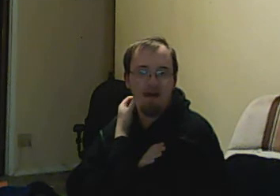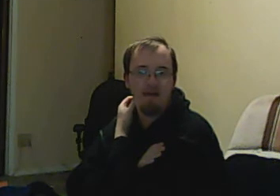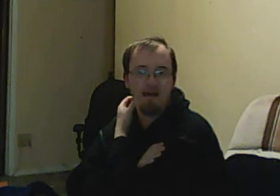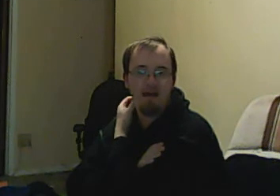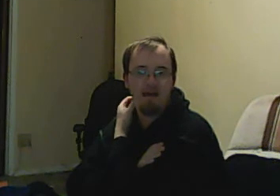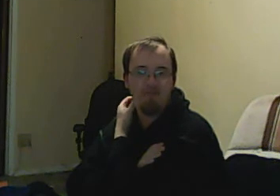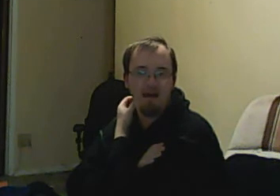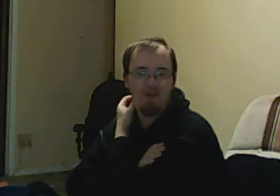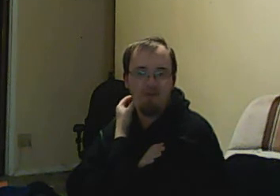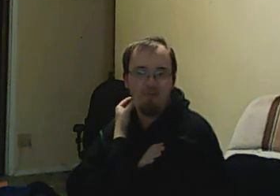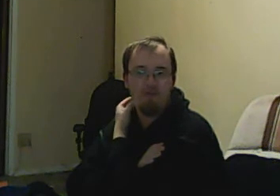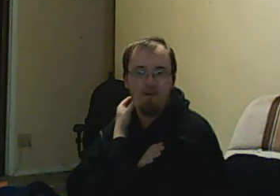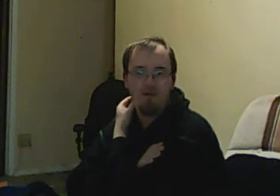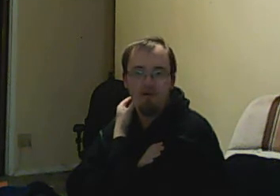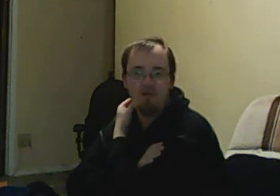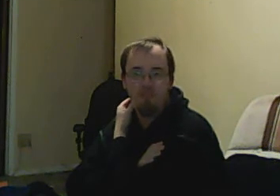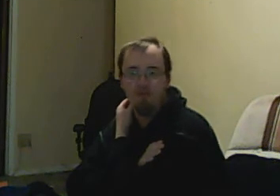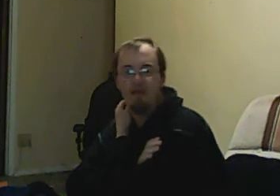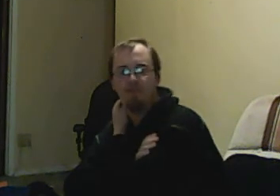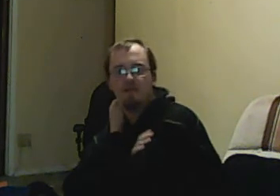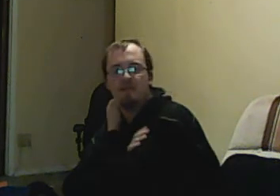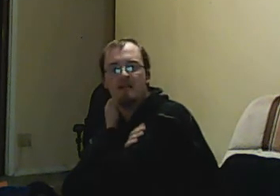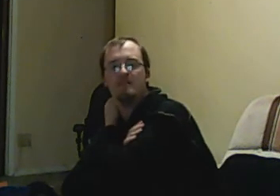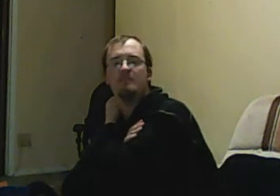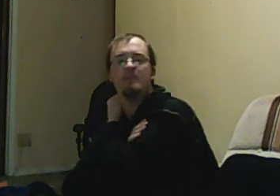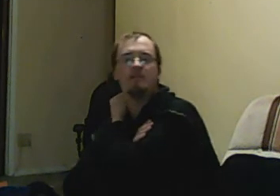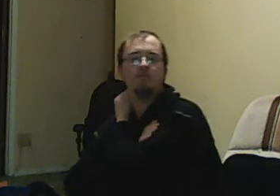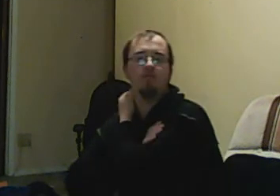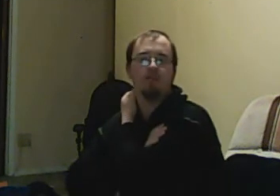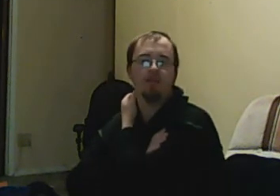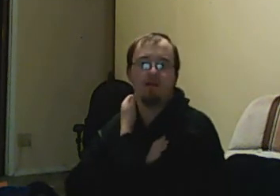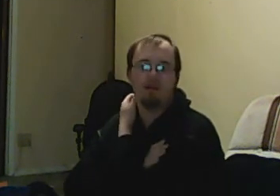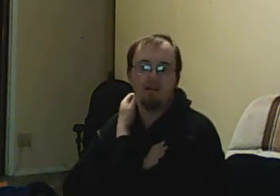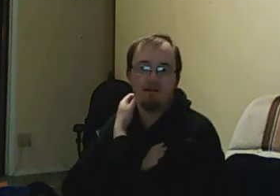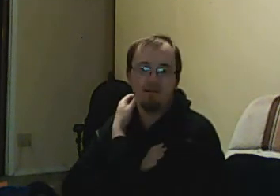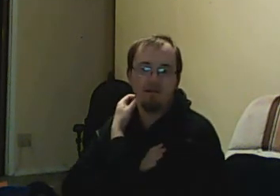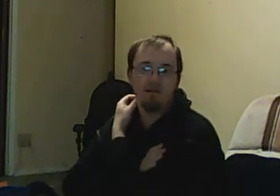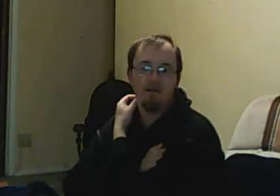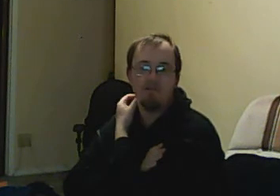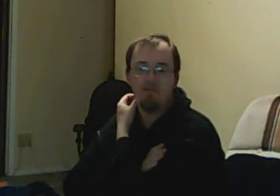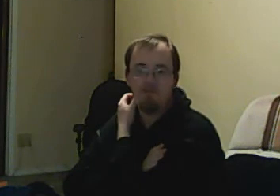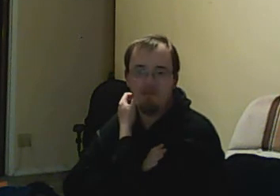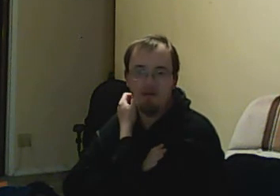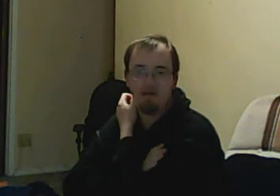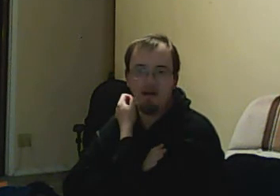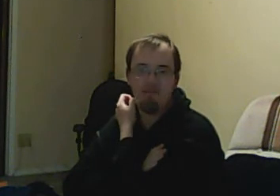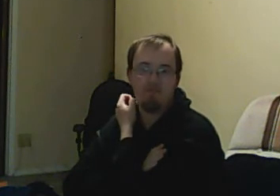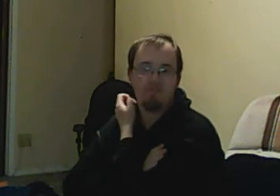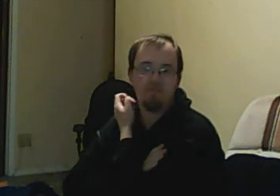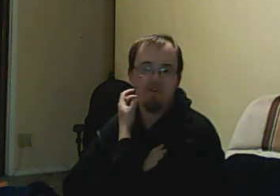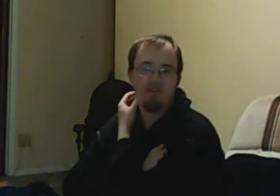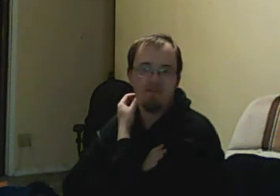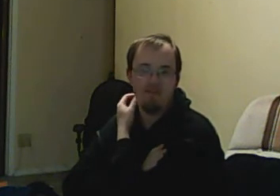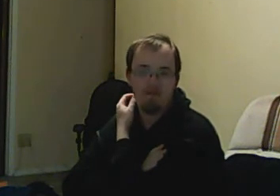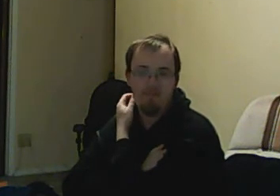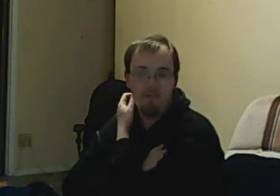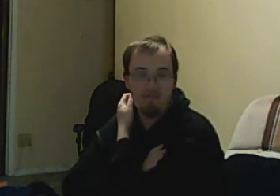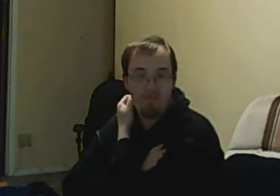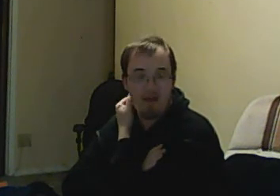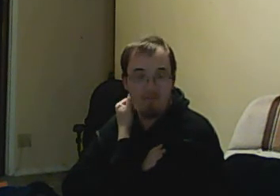had an actor, Ephraim, who could pull off an intense and demeaning storyline. So it was a no-brainer. Ephraim then says, was a complete surprise